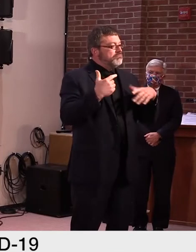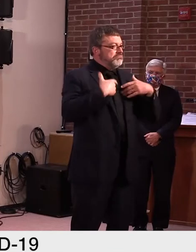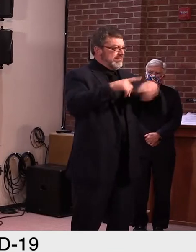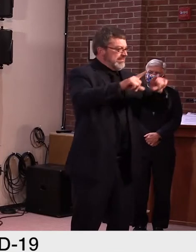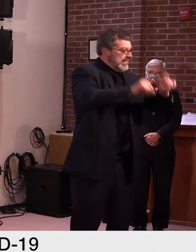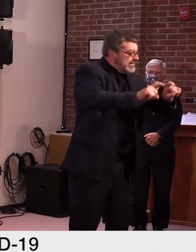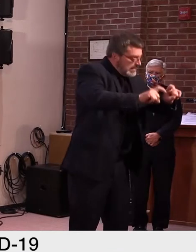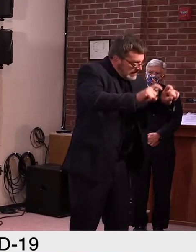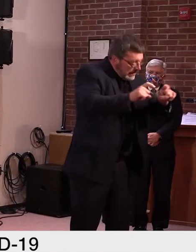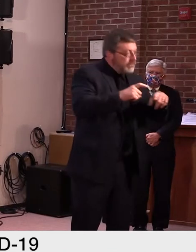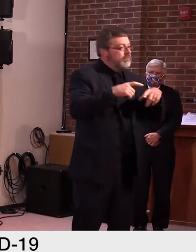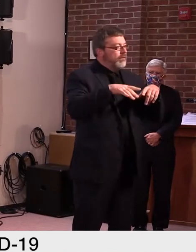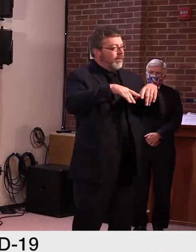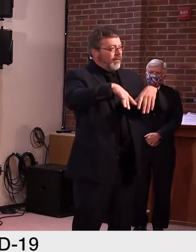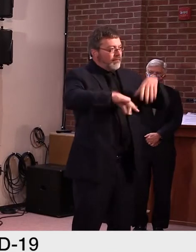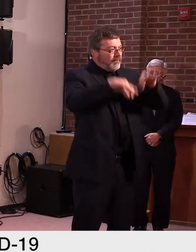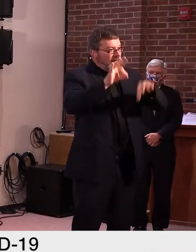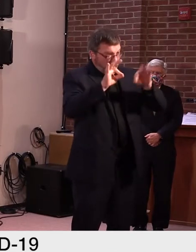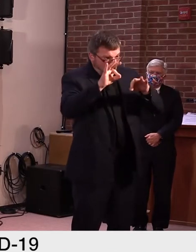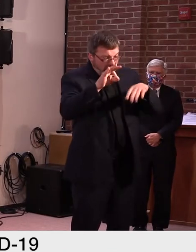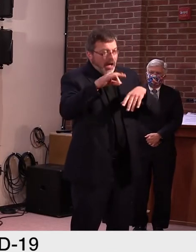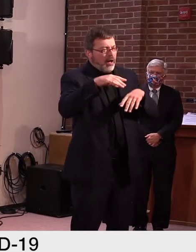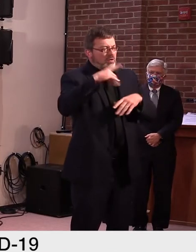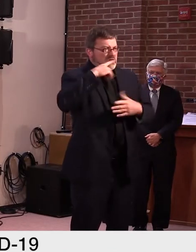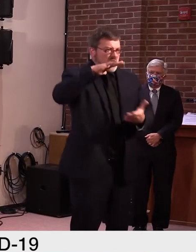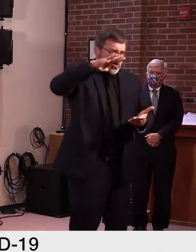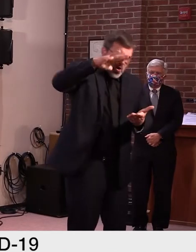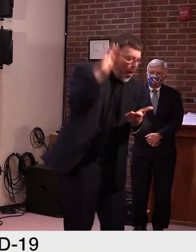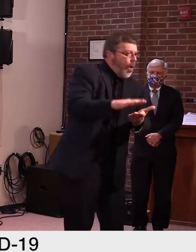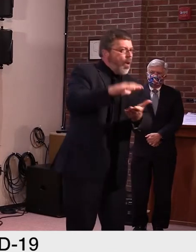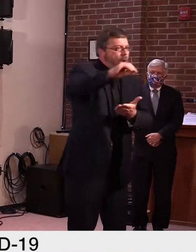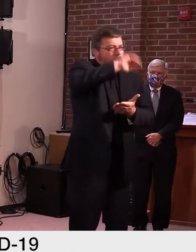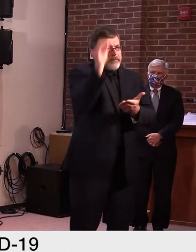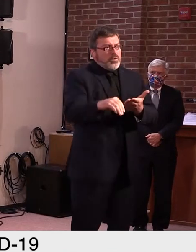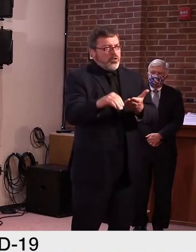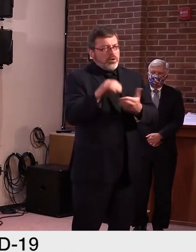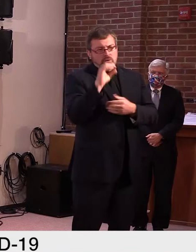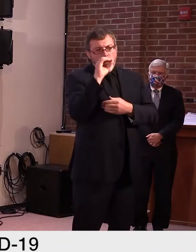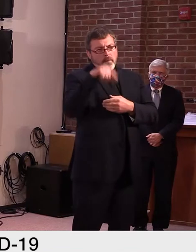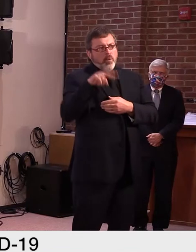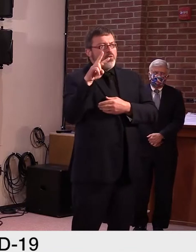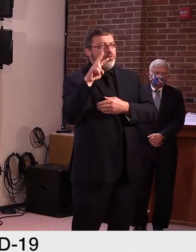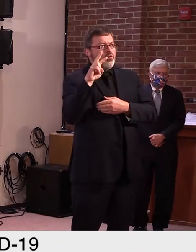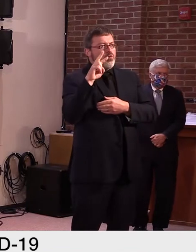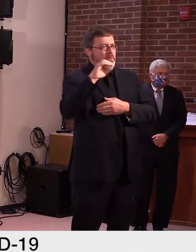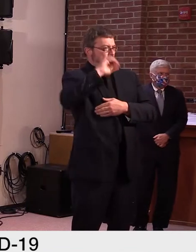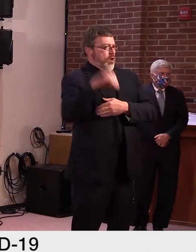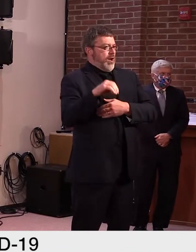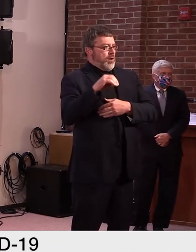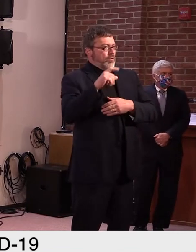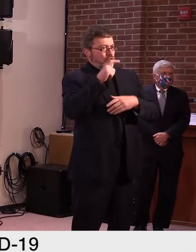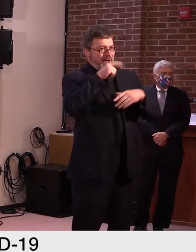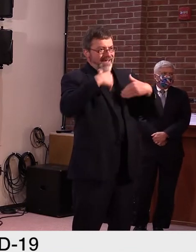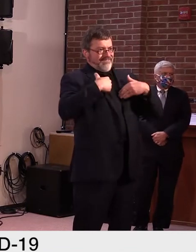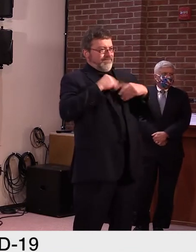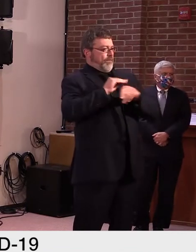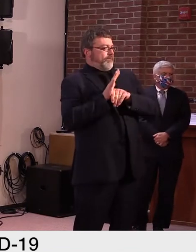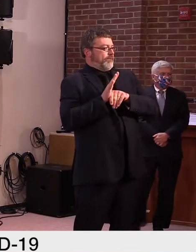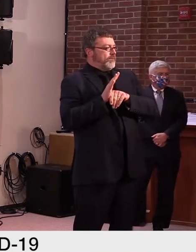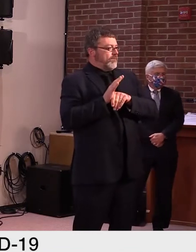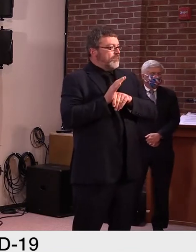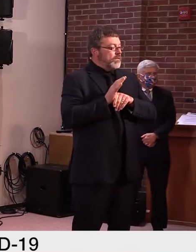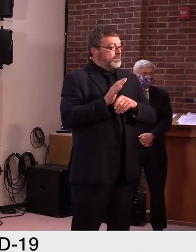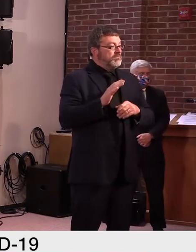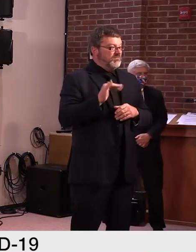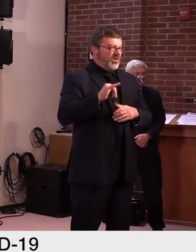are starting with the game on your side. So, as we continue to see low case counts, and as